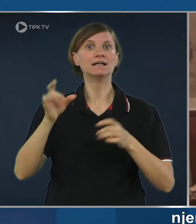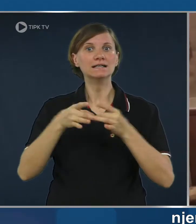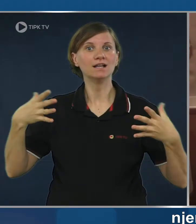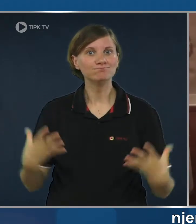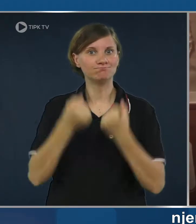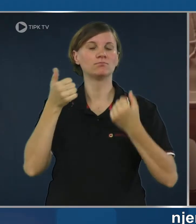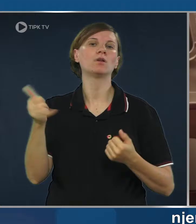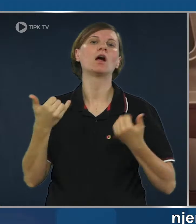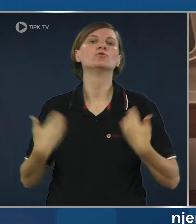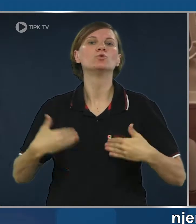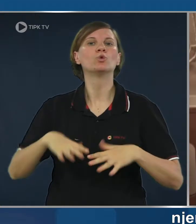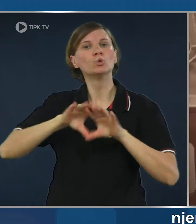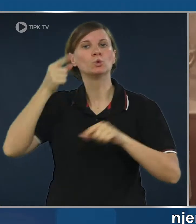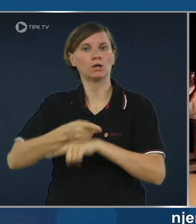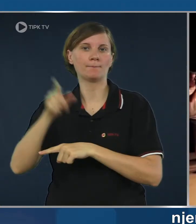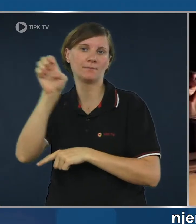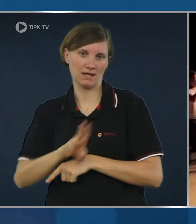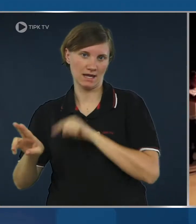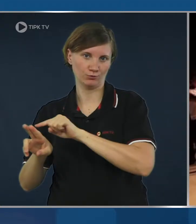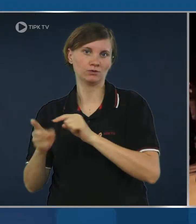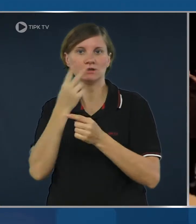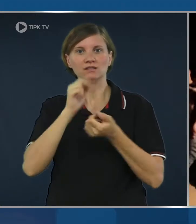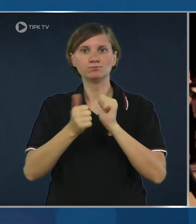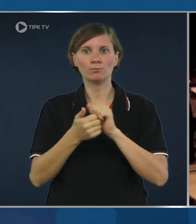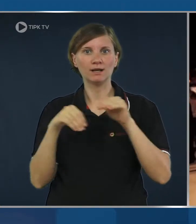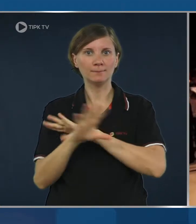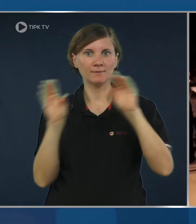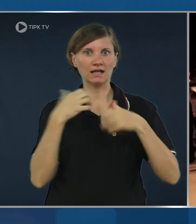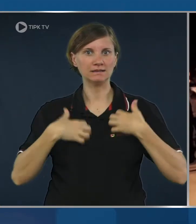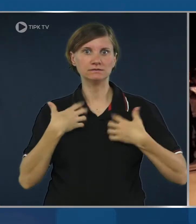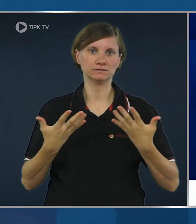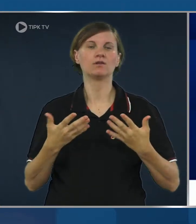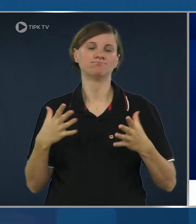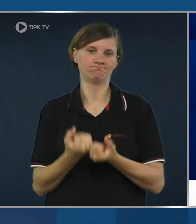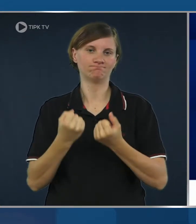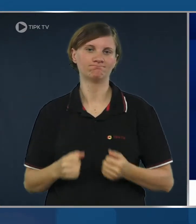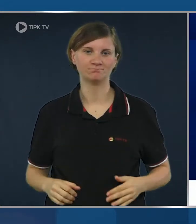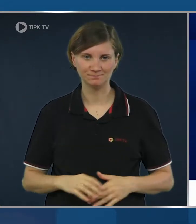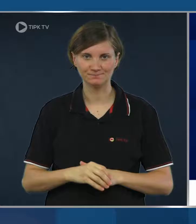speed of its establishment, a measure of the EU's urgency in dealing with the migration crisis.